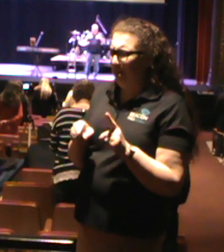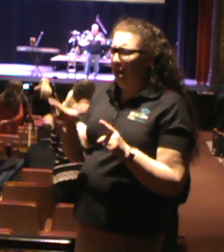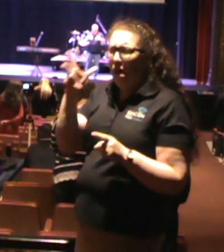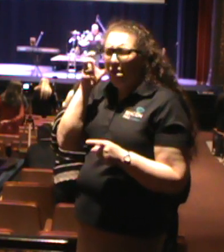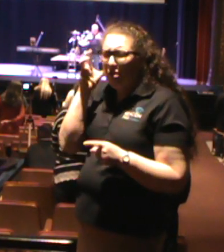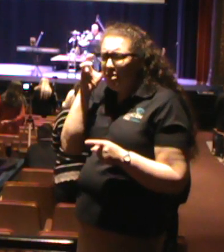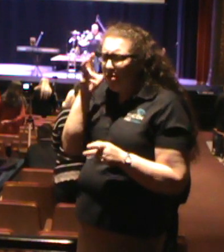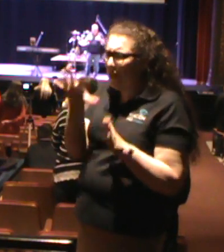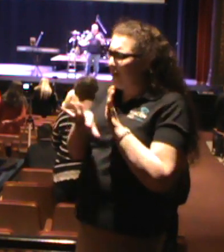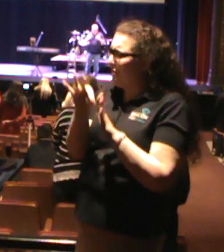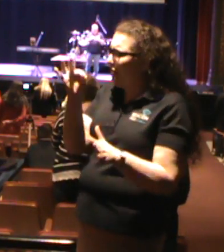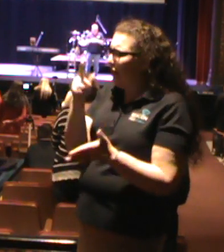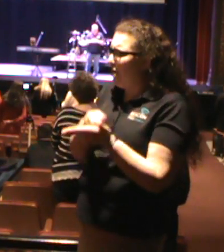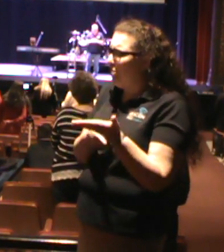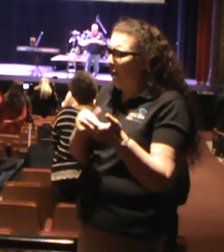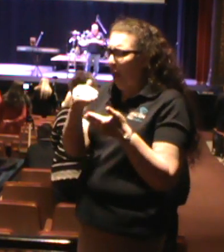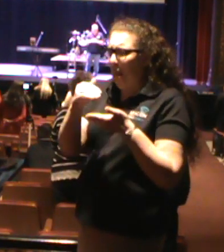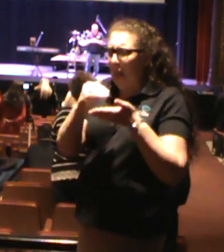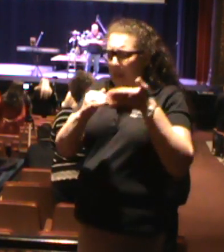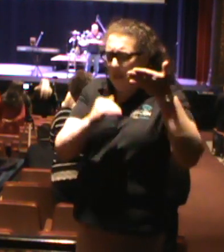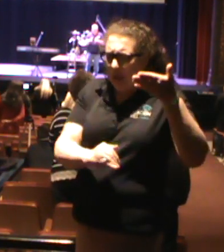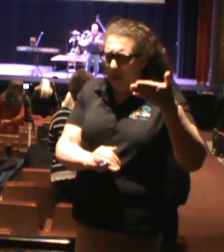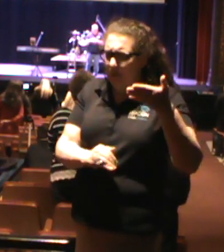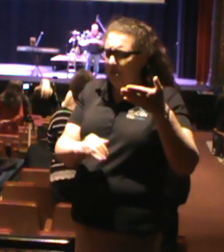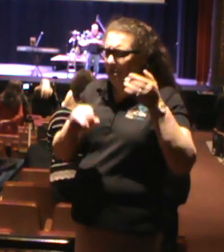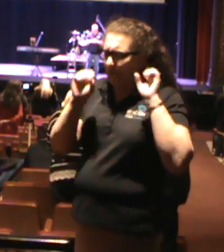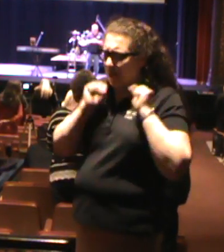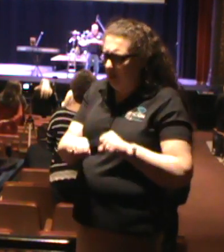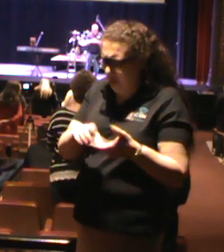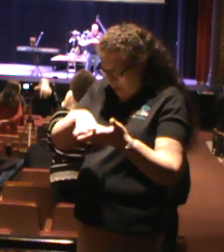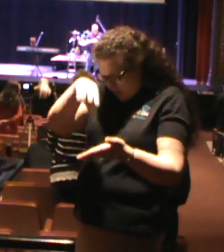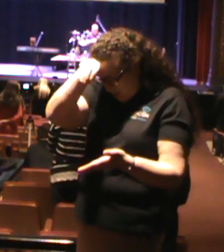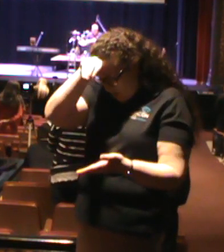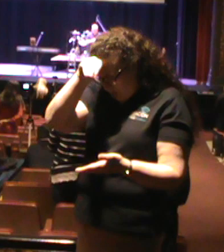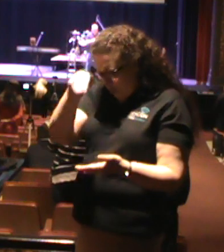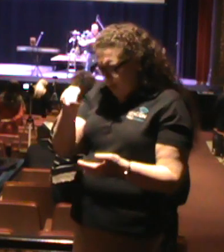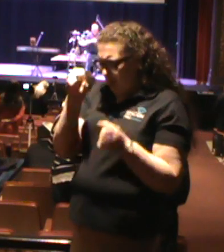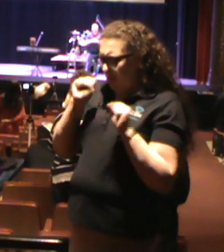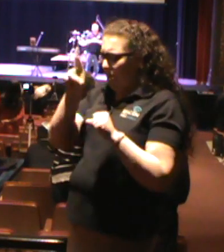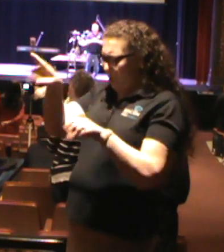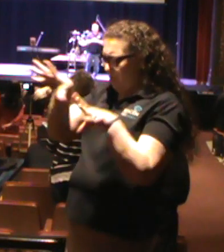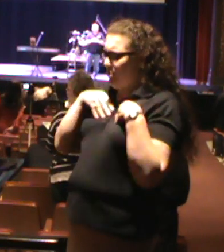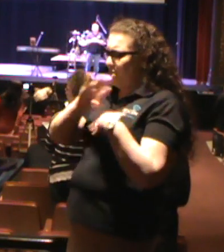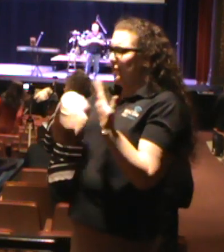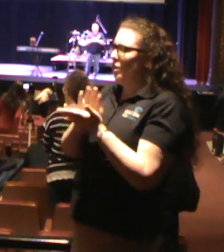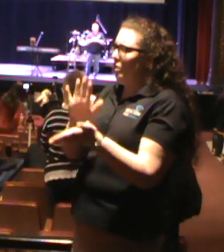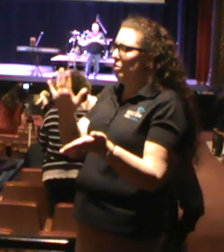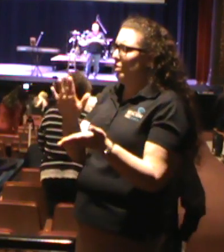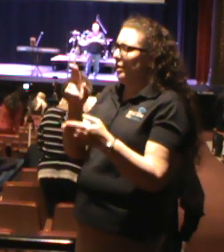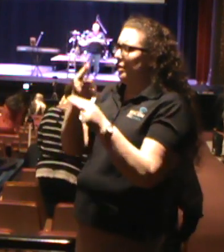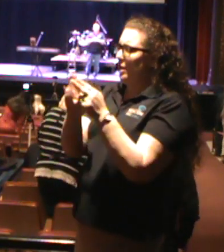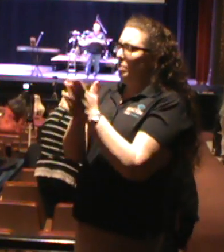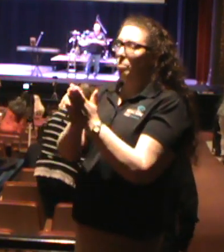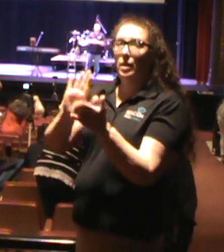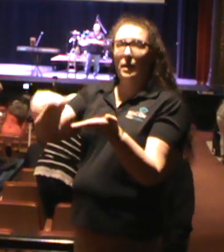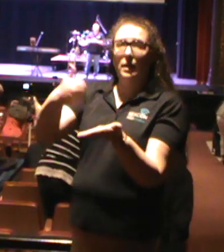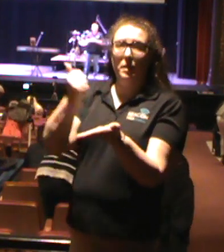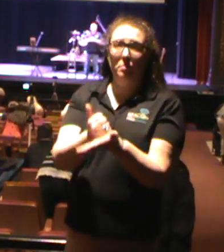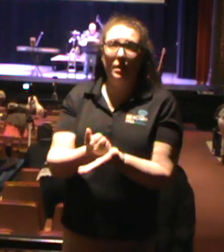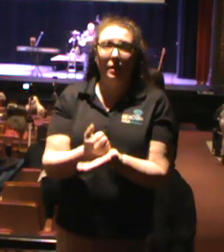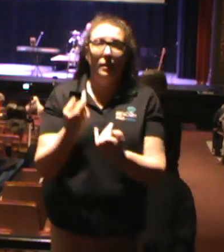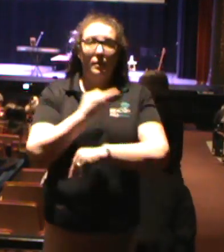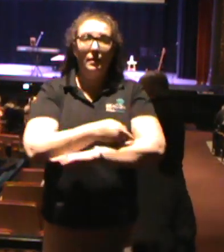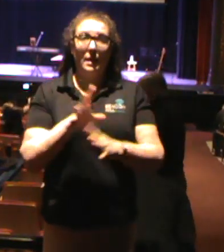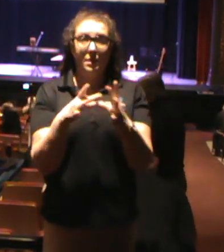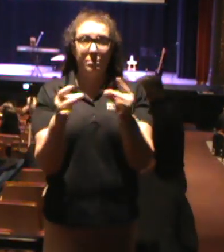Lord, may I decrease now and you increase and you get all the glories. I preach your word. In Jesus' name, amen. You may be seated. I have entitled